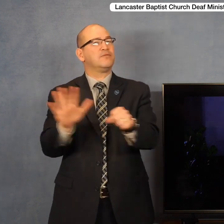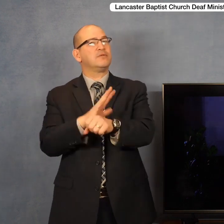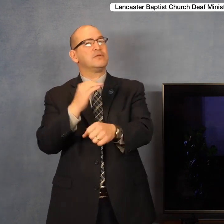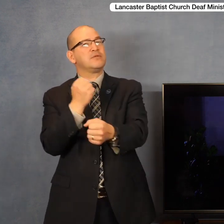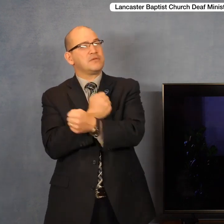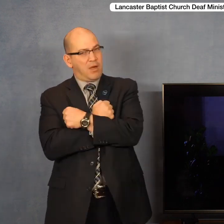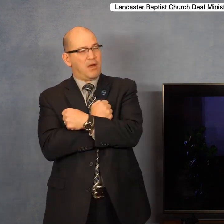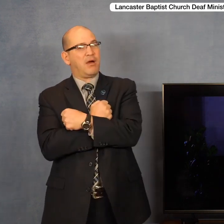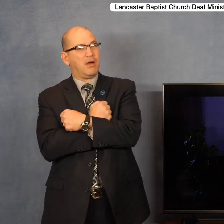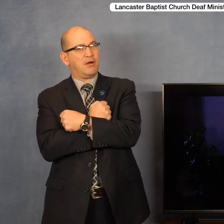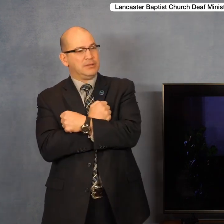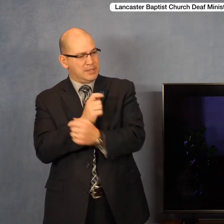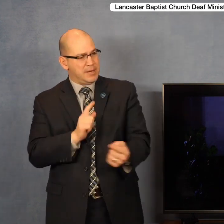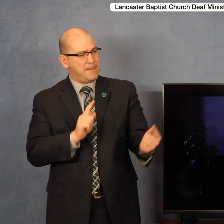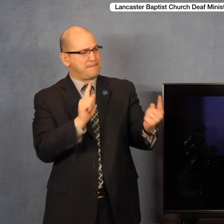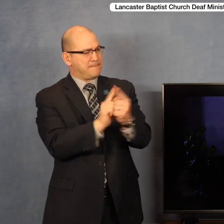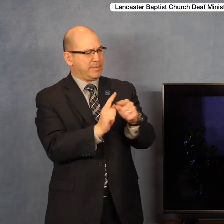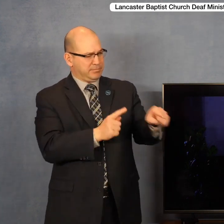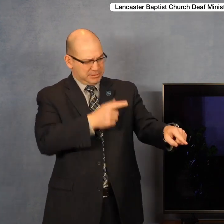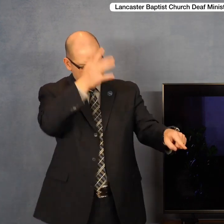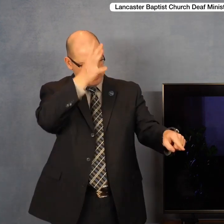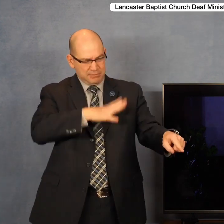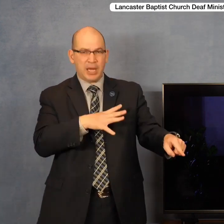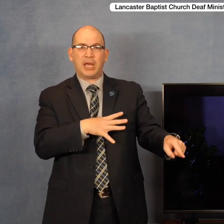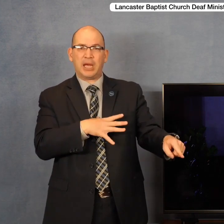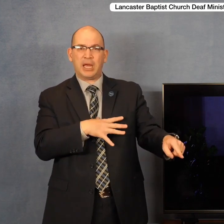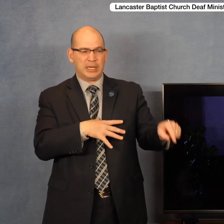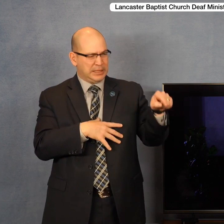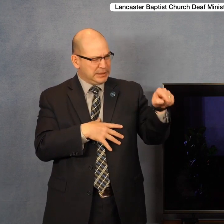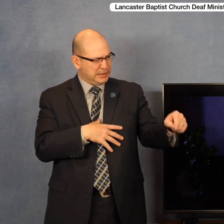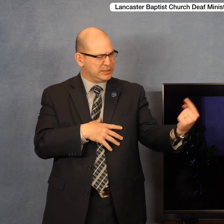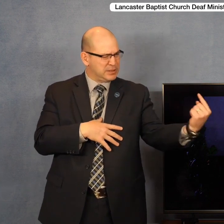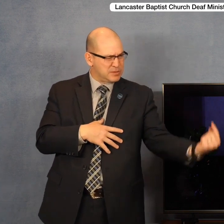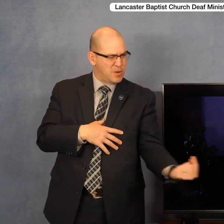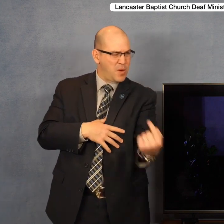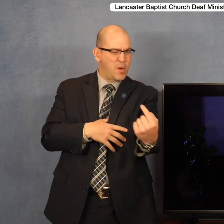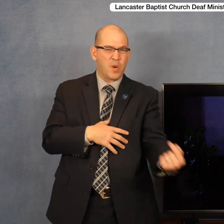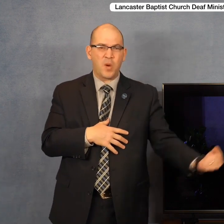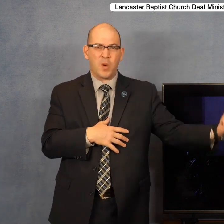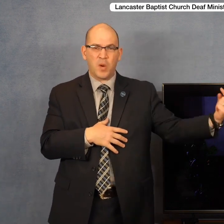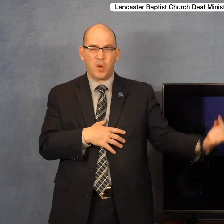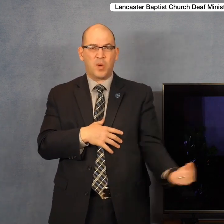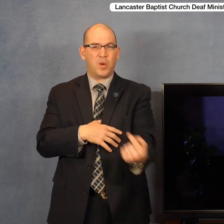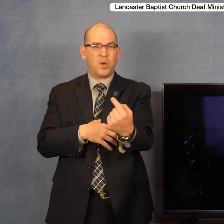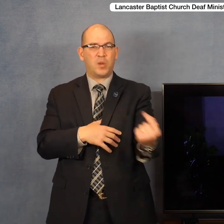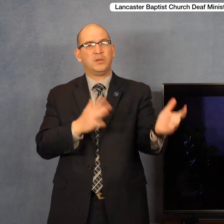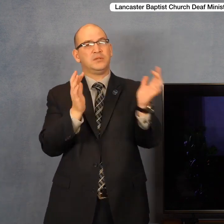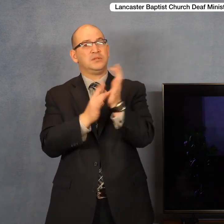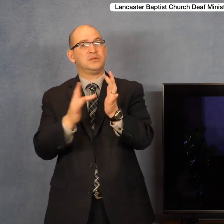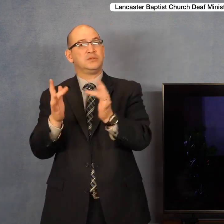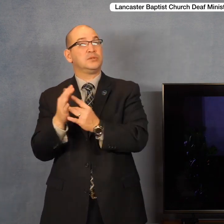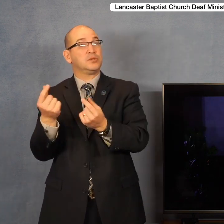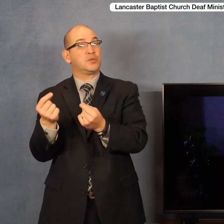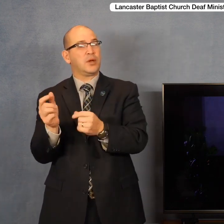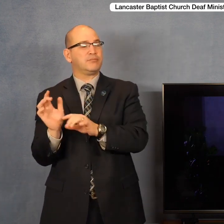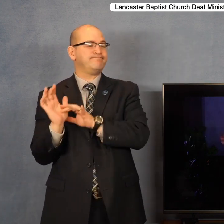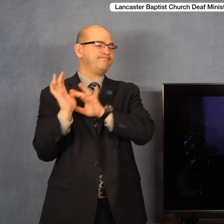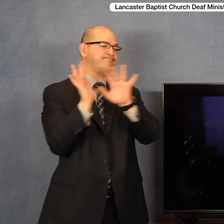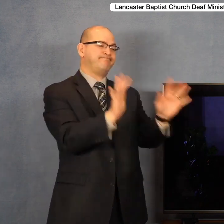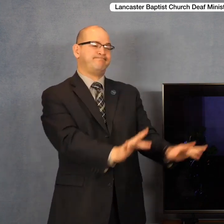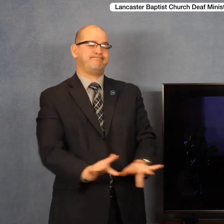And he comes to someone who is filthy physically. And is separated spiritually. And yet he has compassion on him.